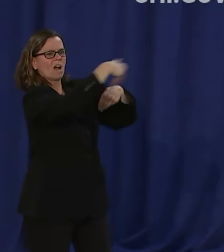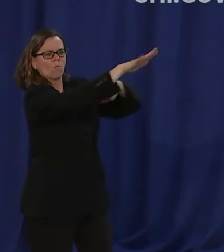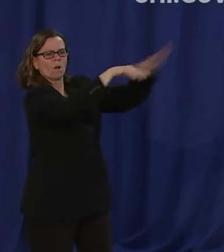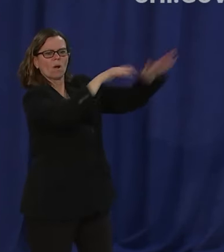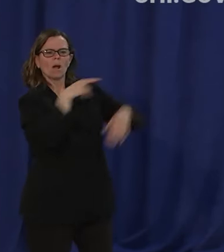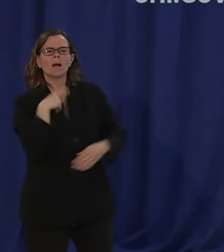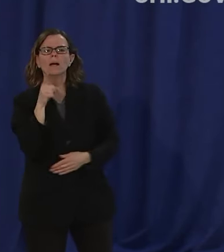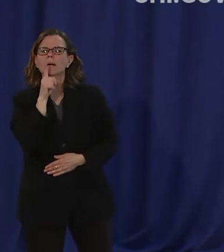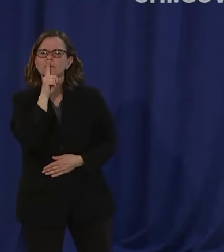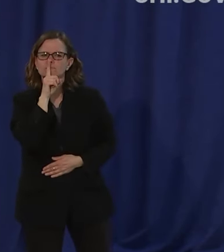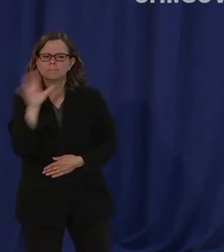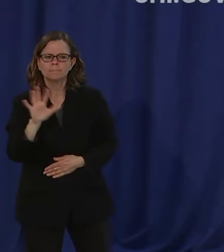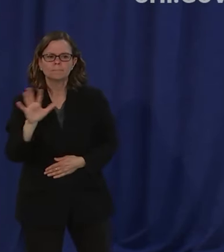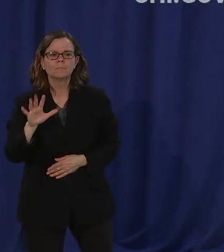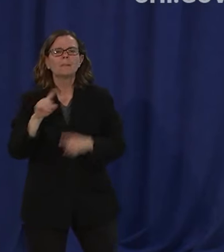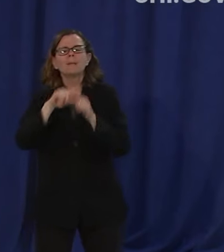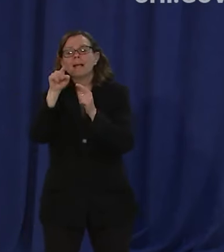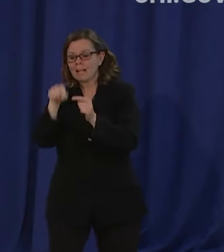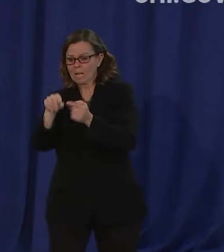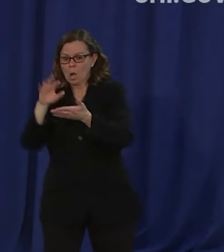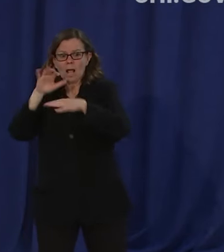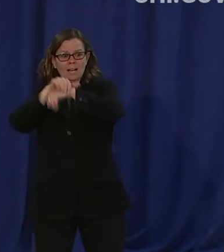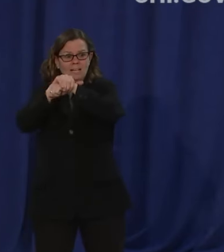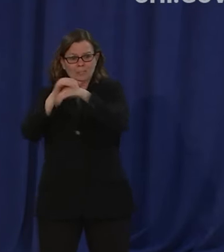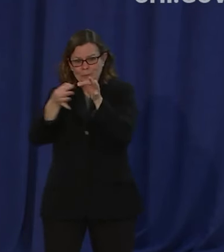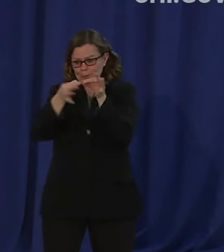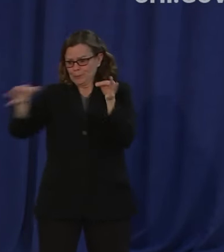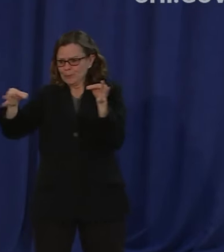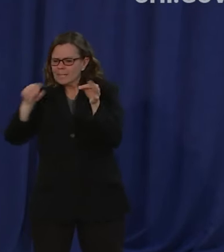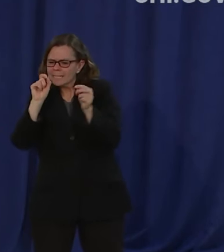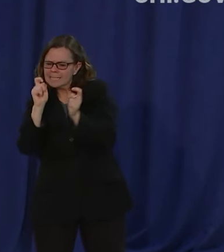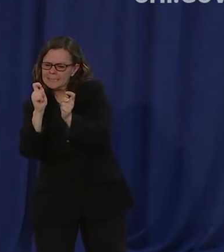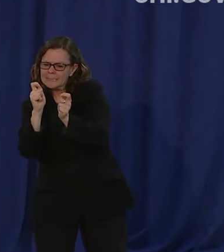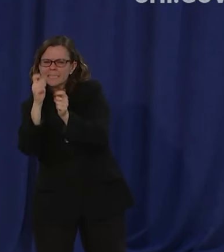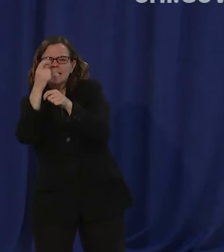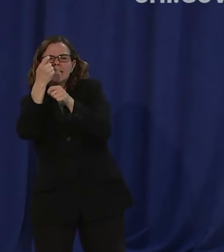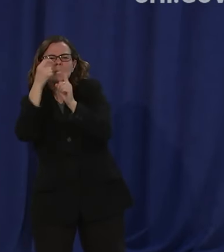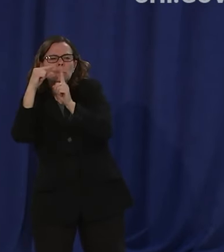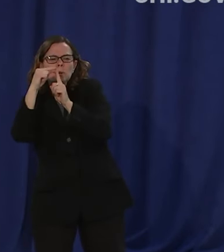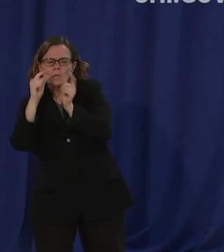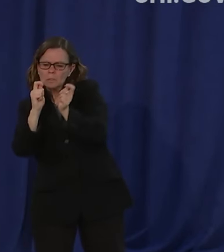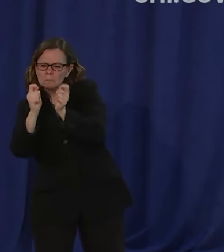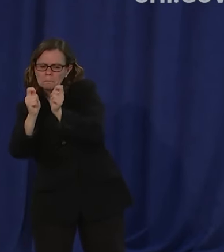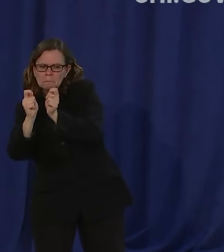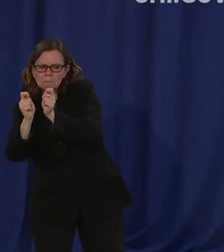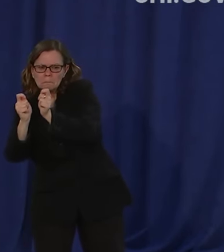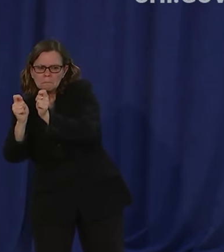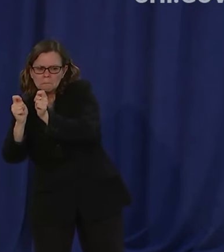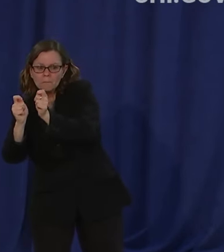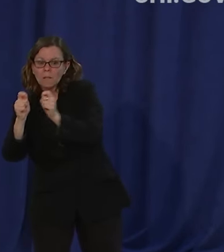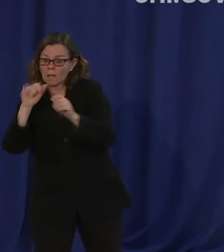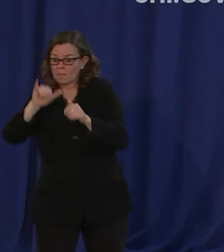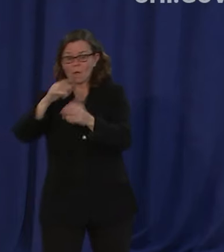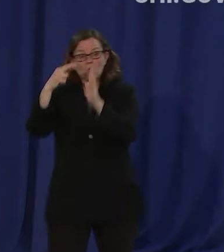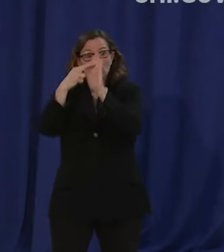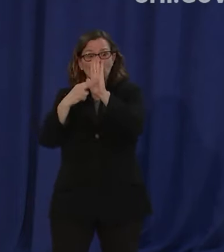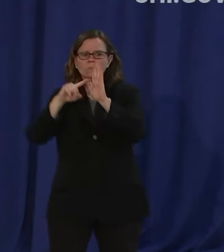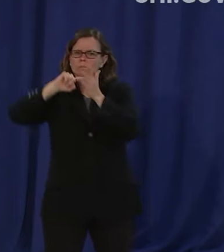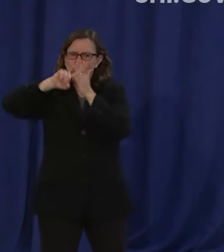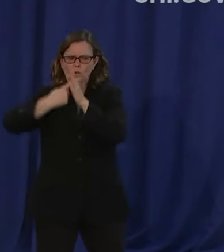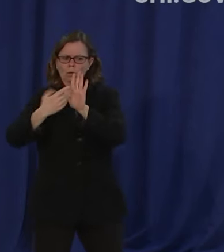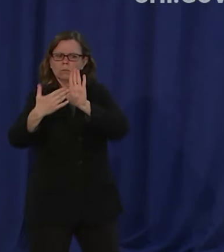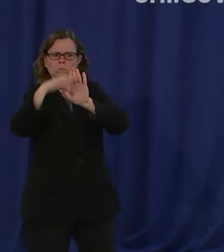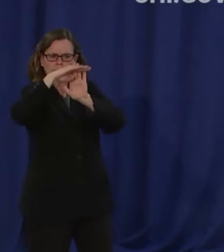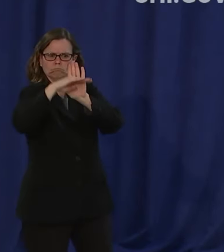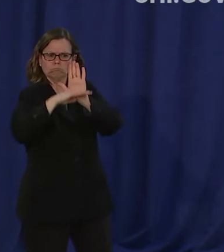that doesn't um change uh what would the intent of the original uh ordinance was which is to make sure that city council members